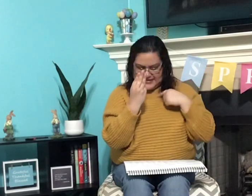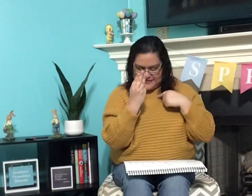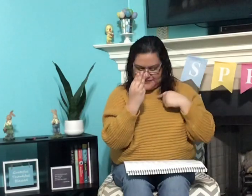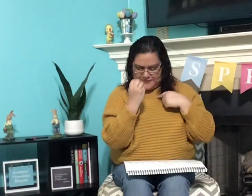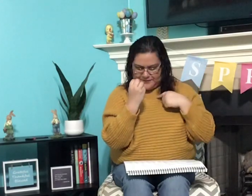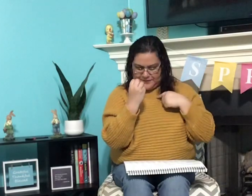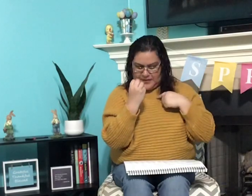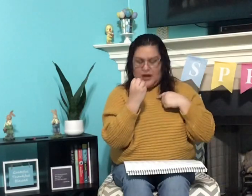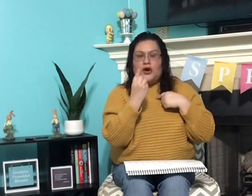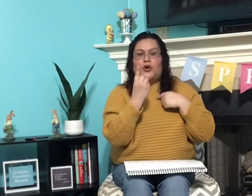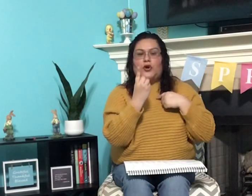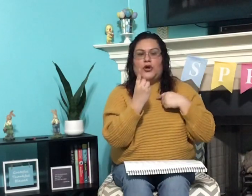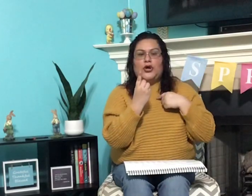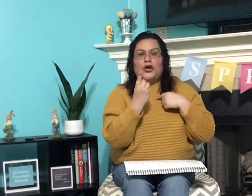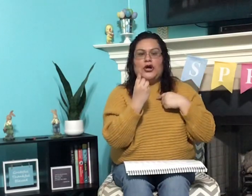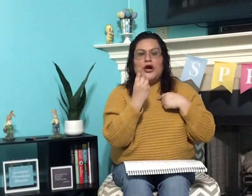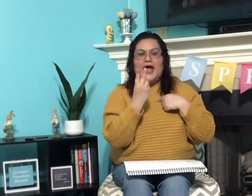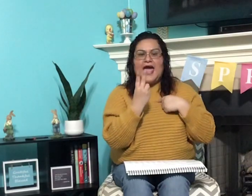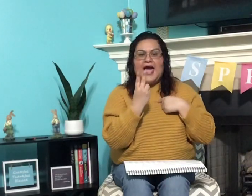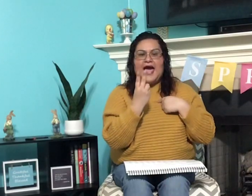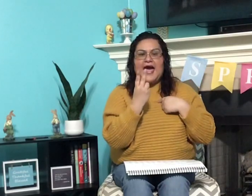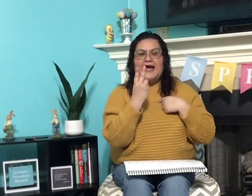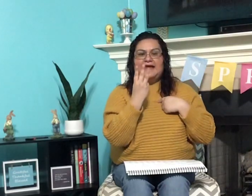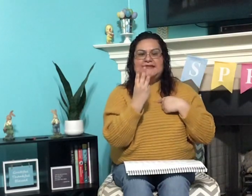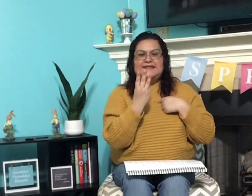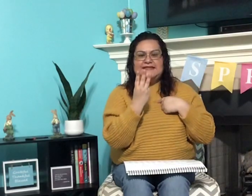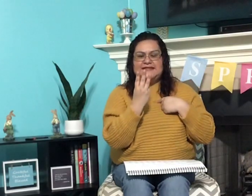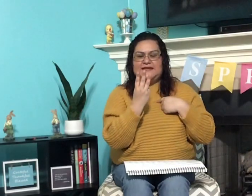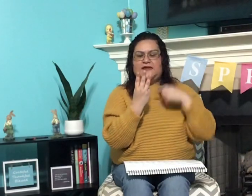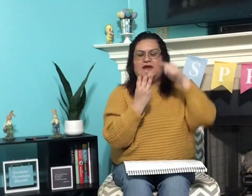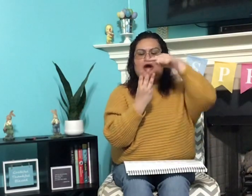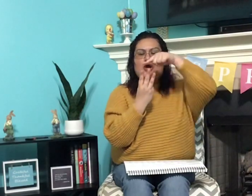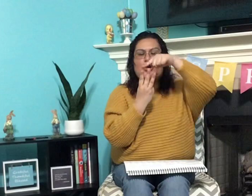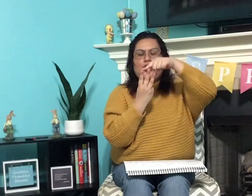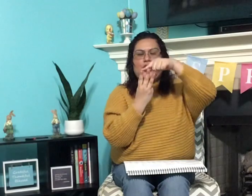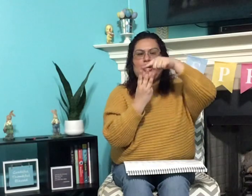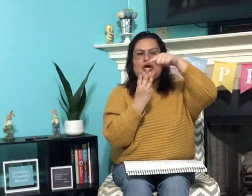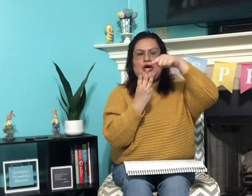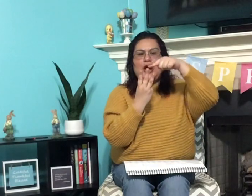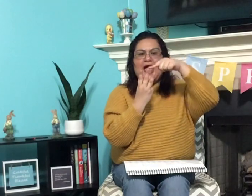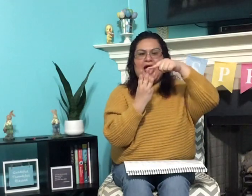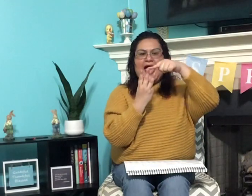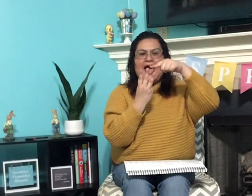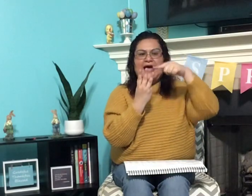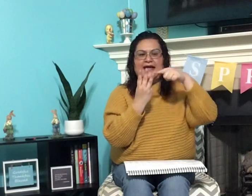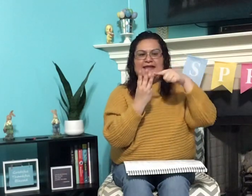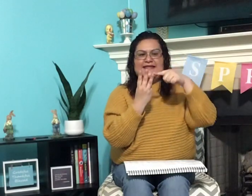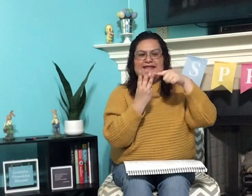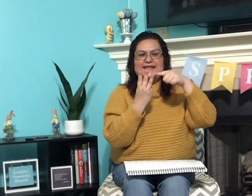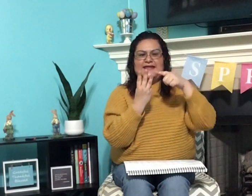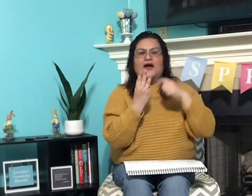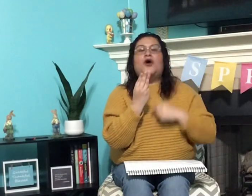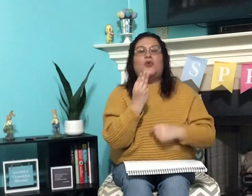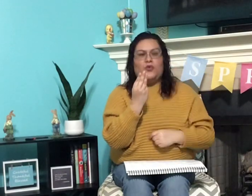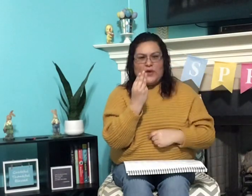R, ah, n, r, ah, n, r,